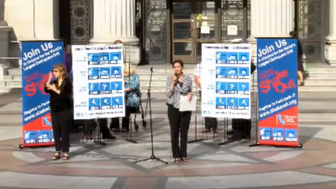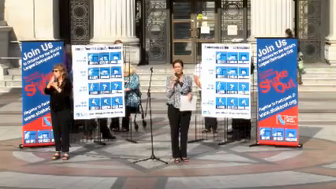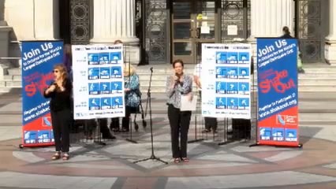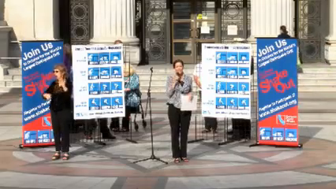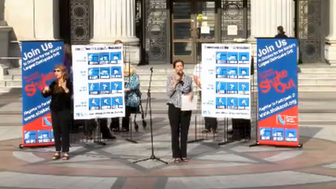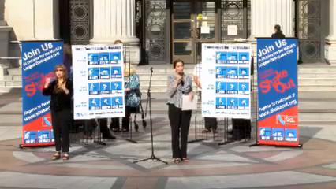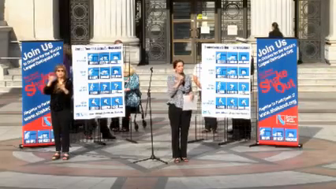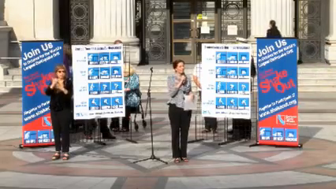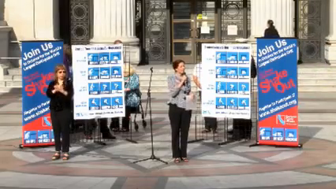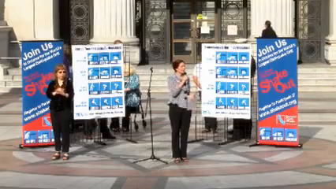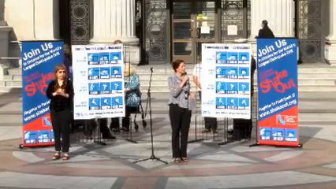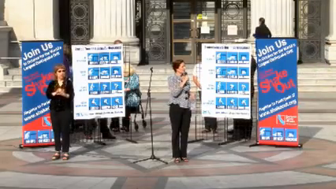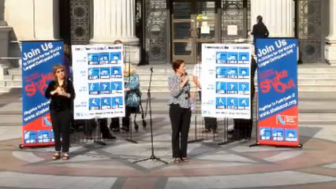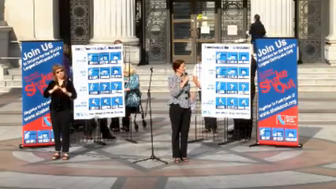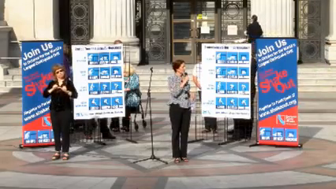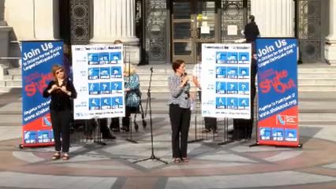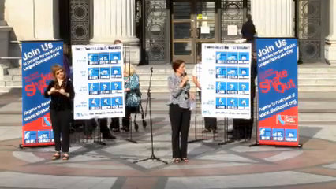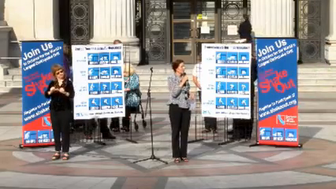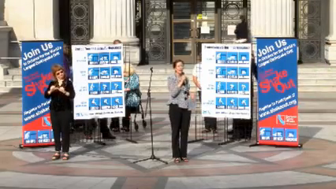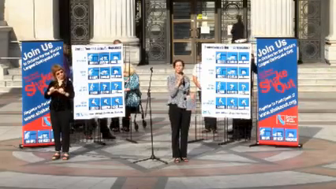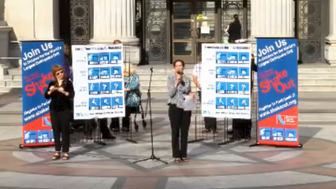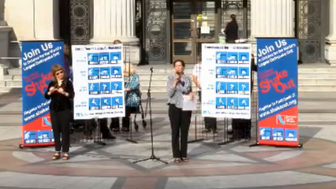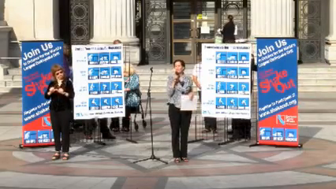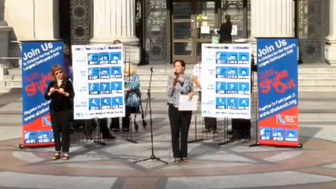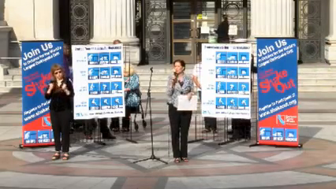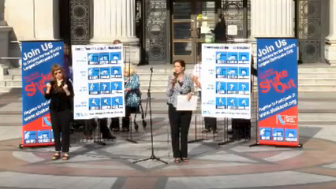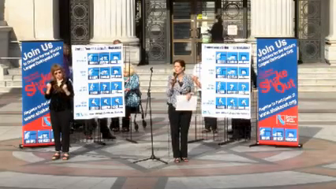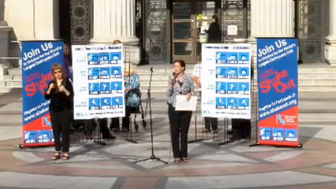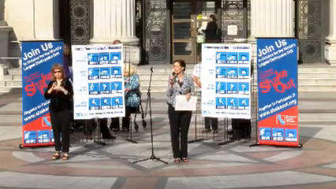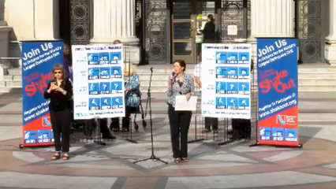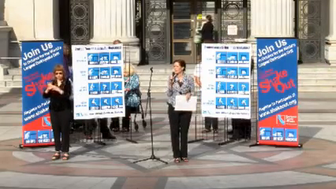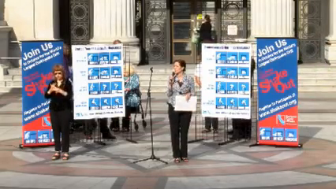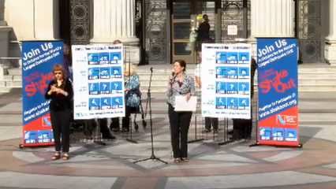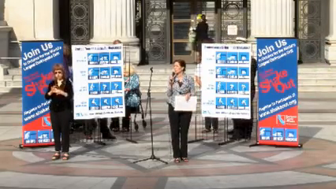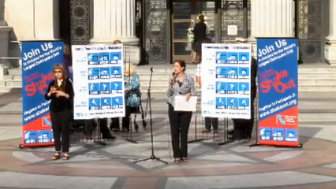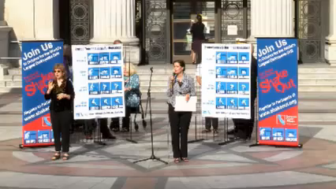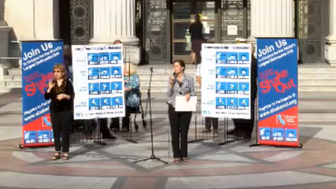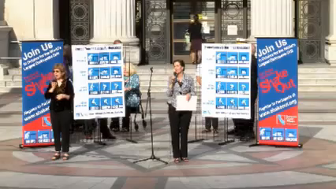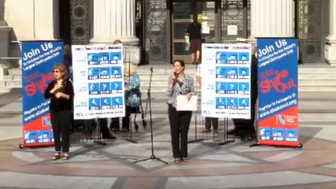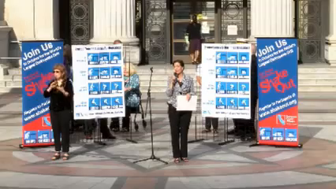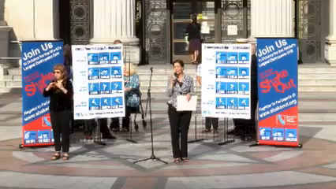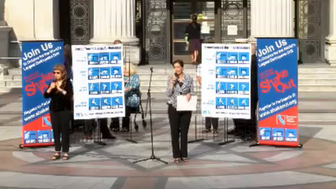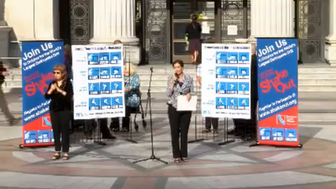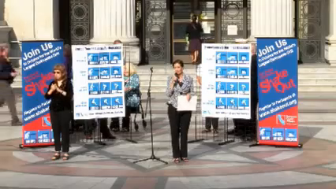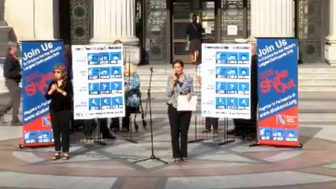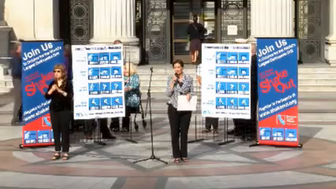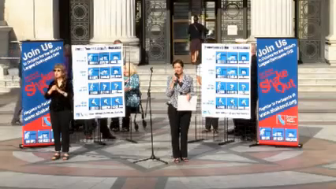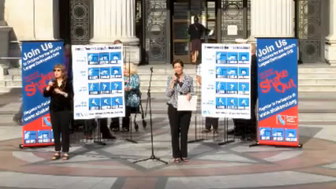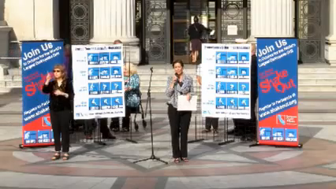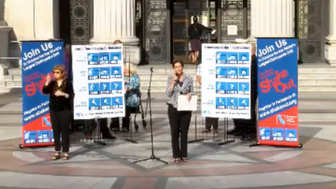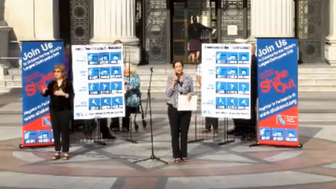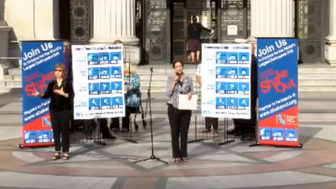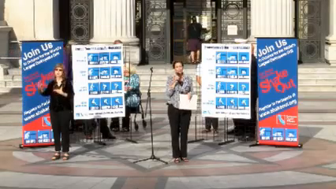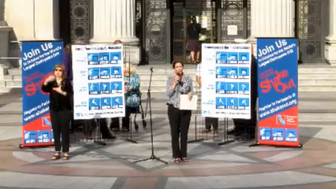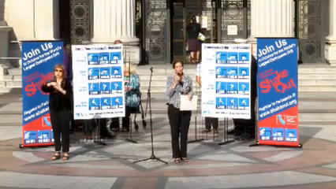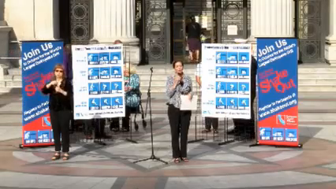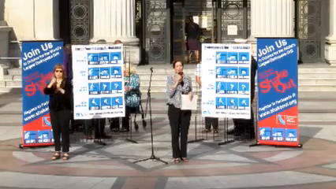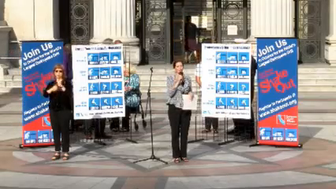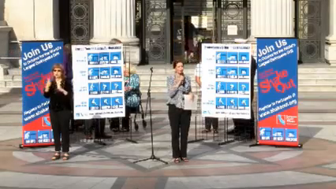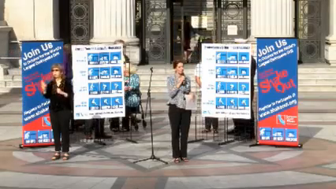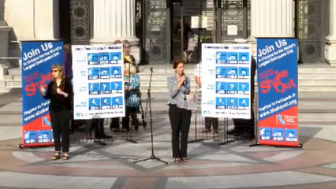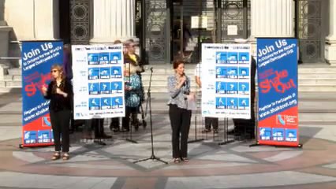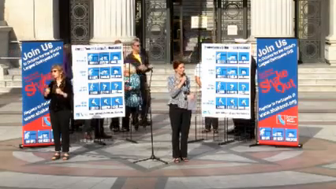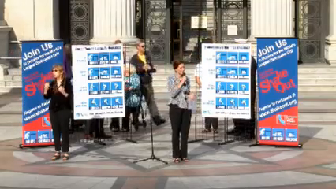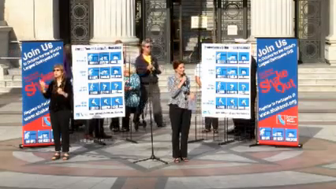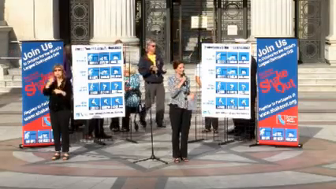and when I say community we have to make sure that that includes everyone so today we